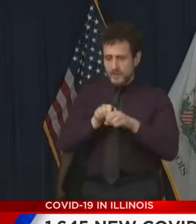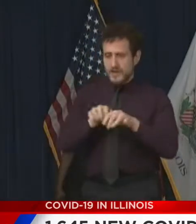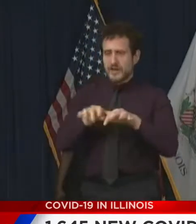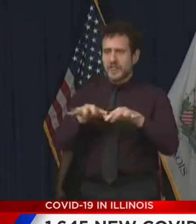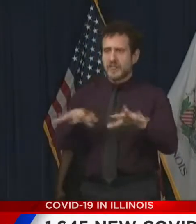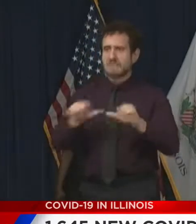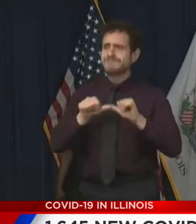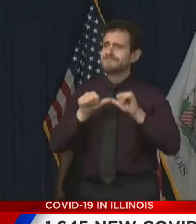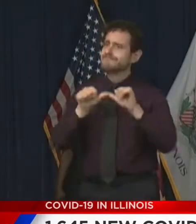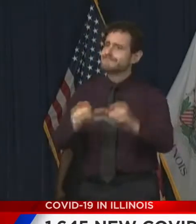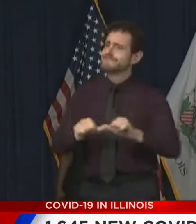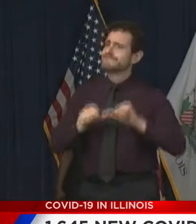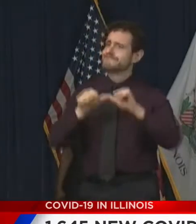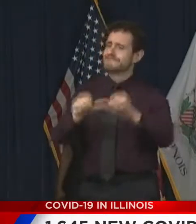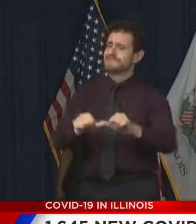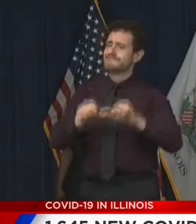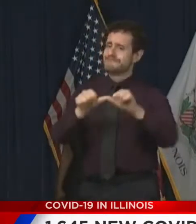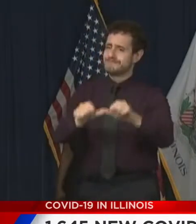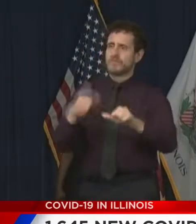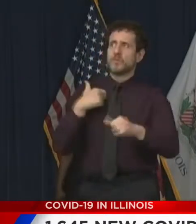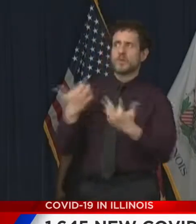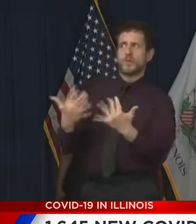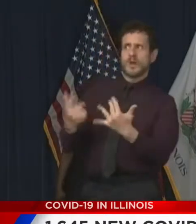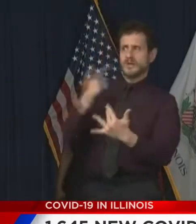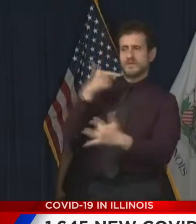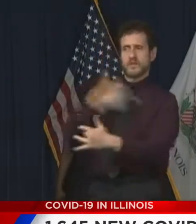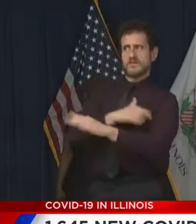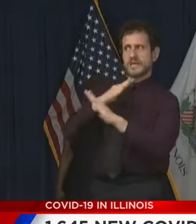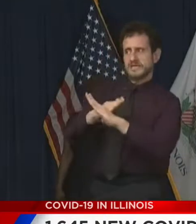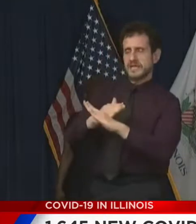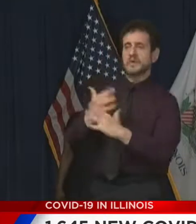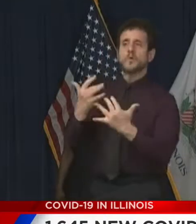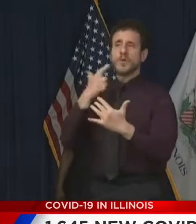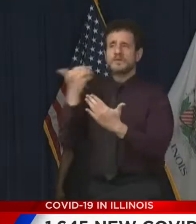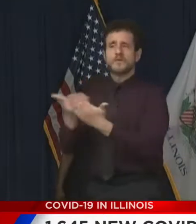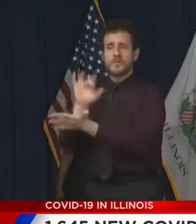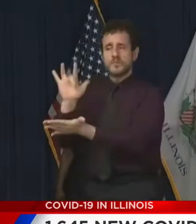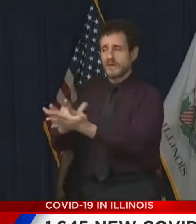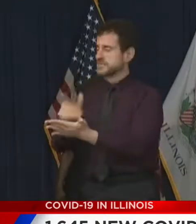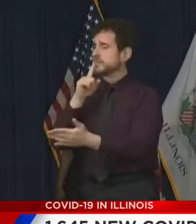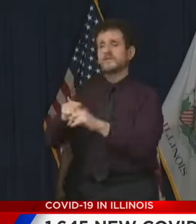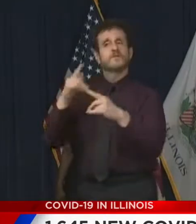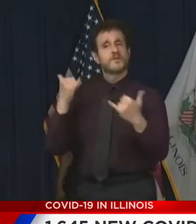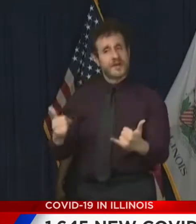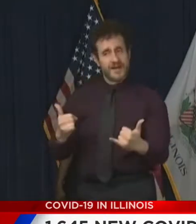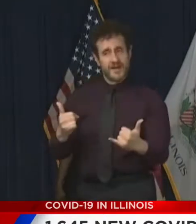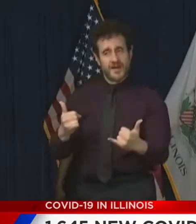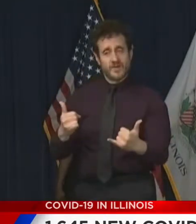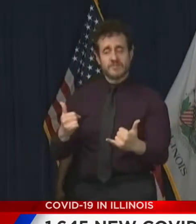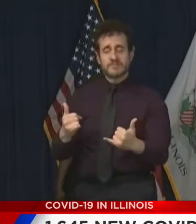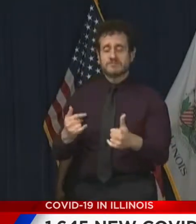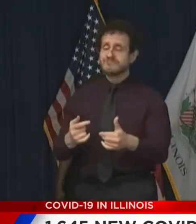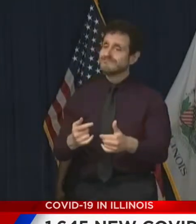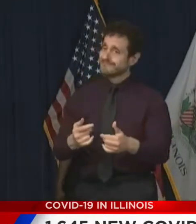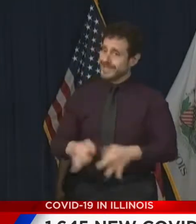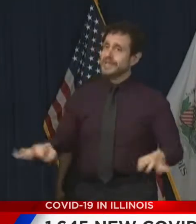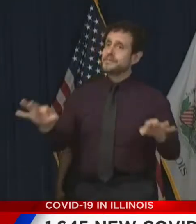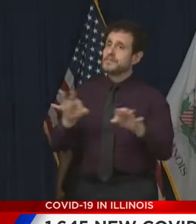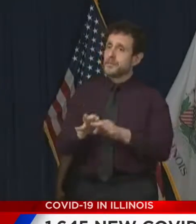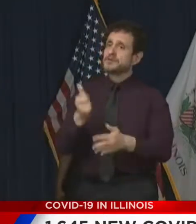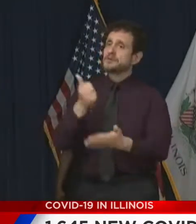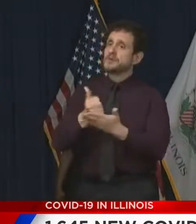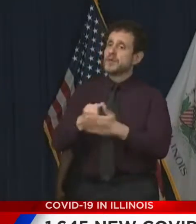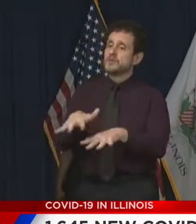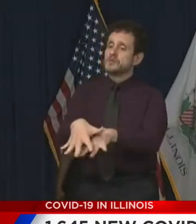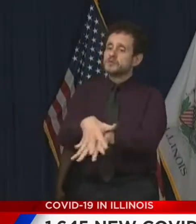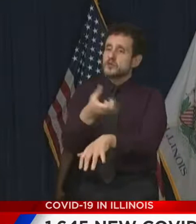treatment or vaccine is developed. And in the meantime, masking and distancing are two of the most important things that